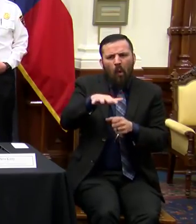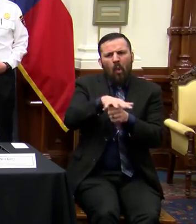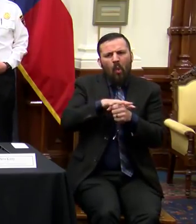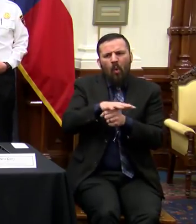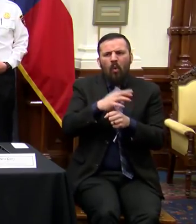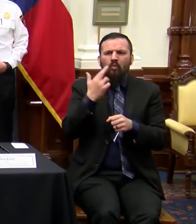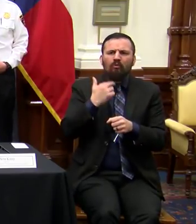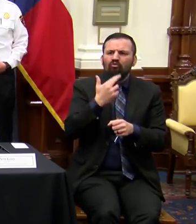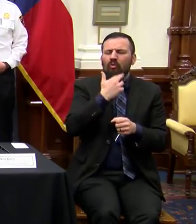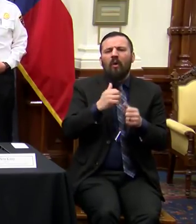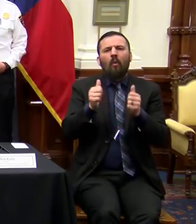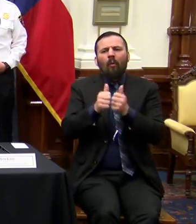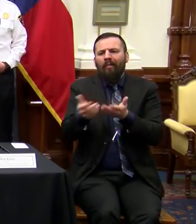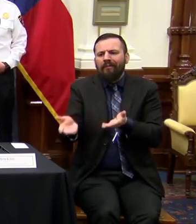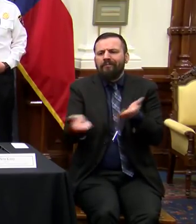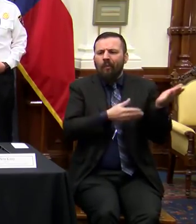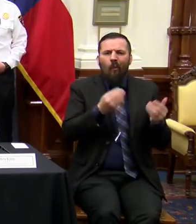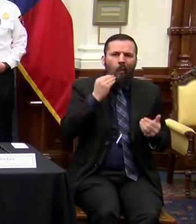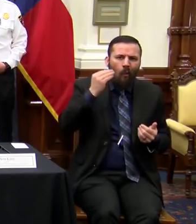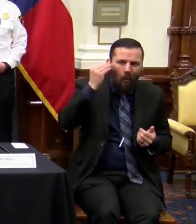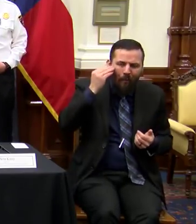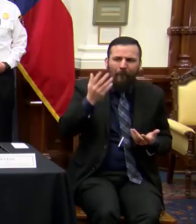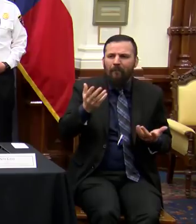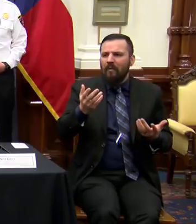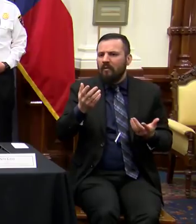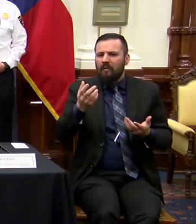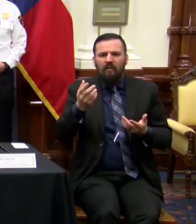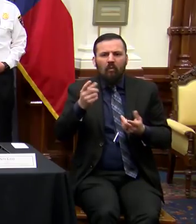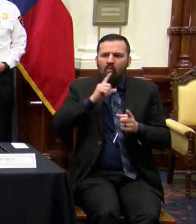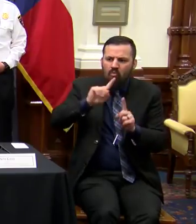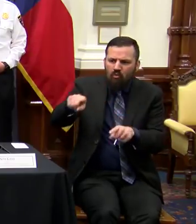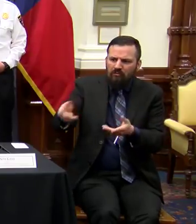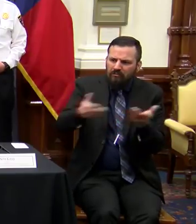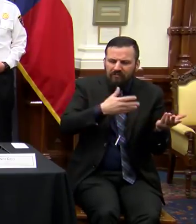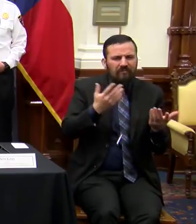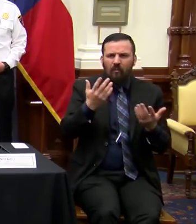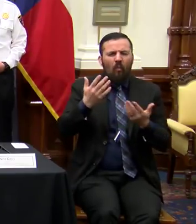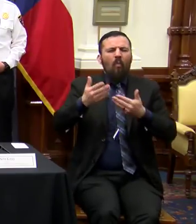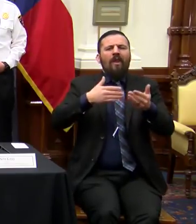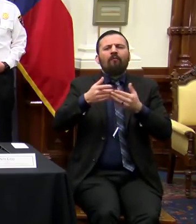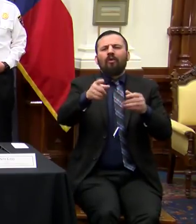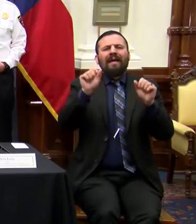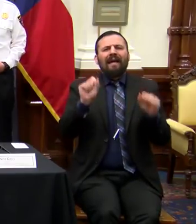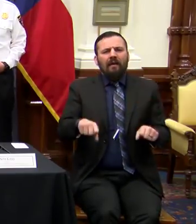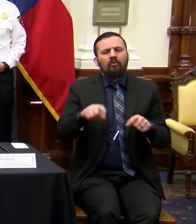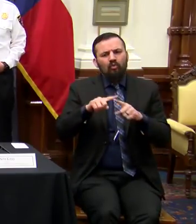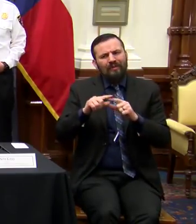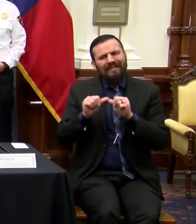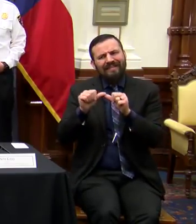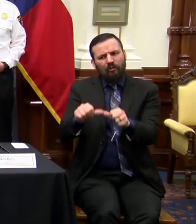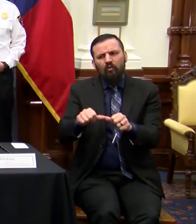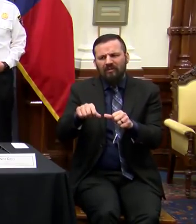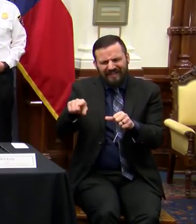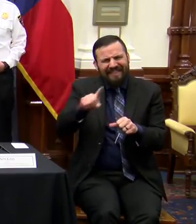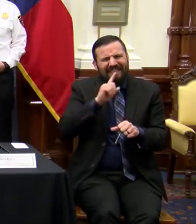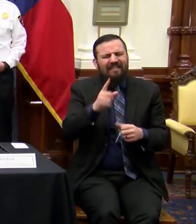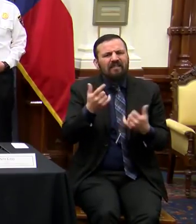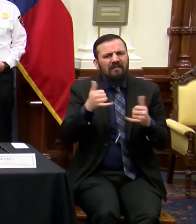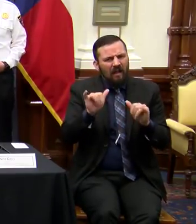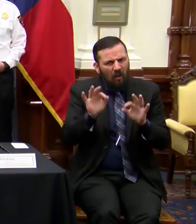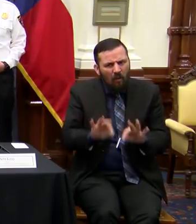restaurants through takeout or through delivery or whatever source you can so that we can continue that as a very important